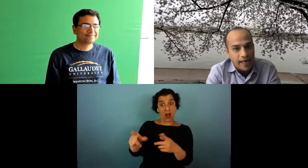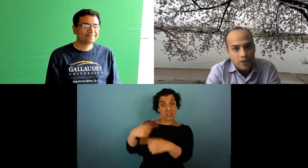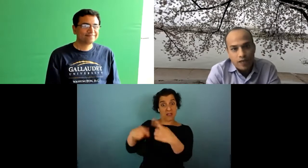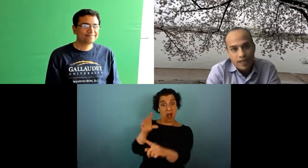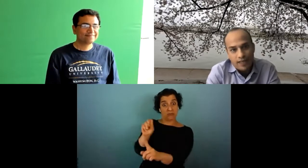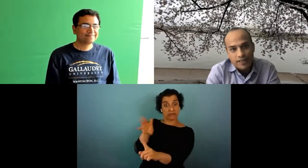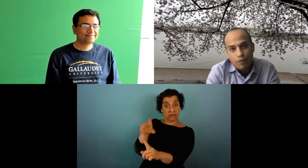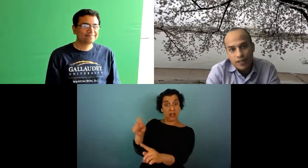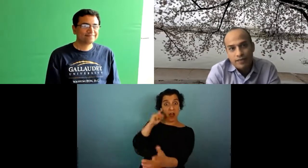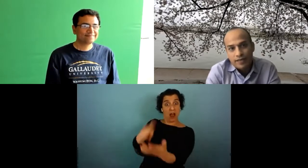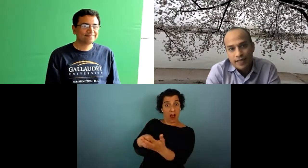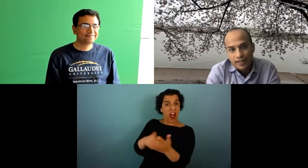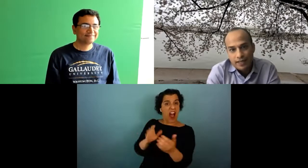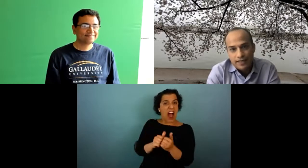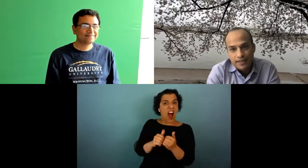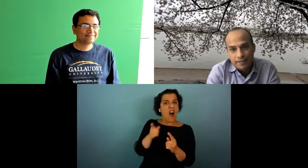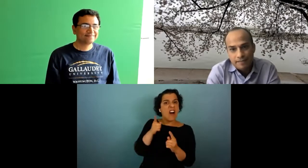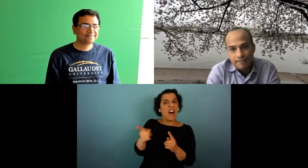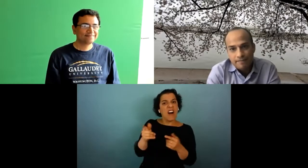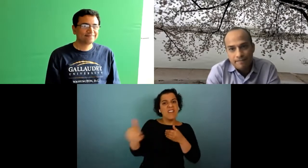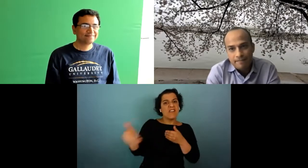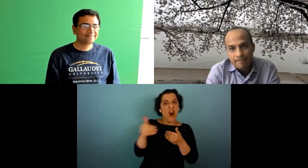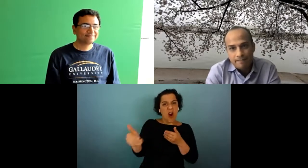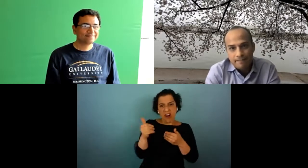as well as a voice recognizing alexa